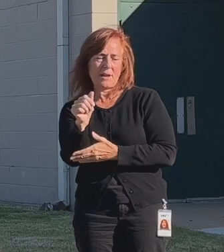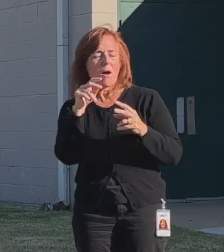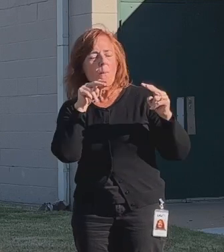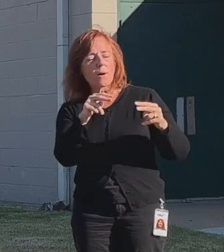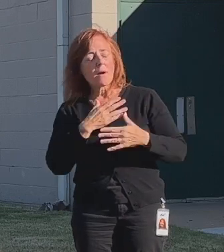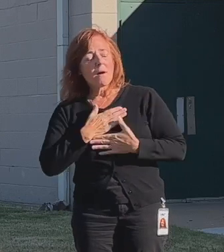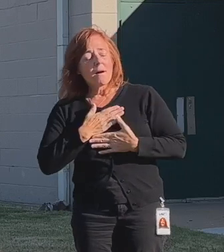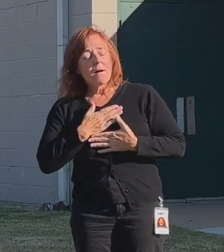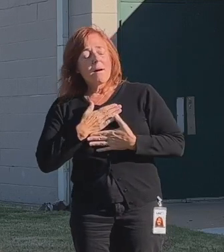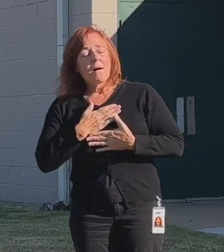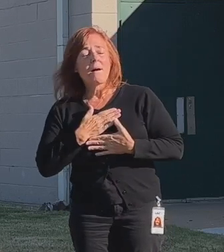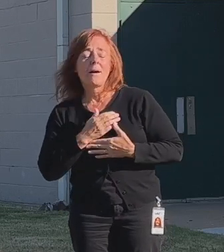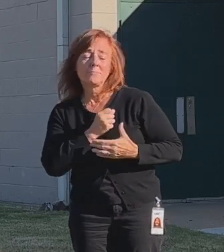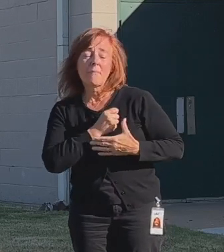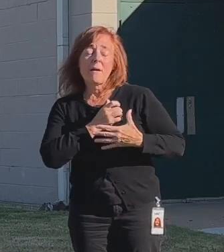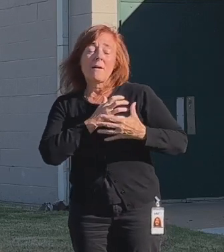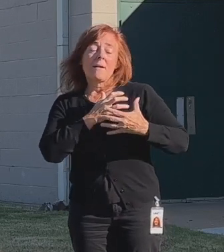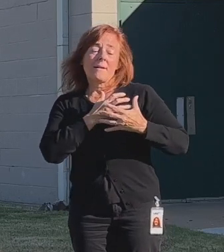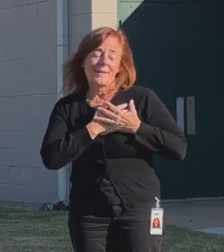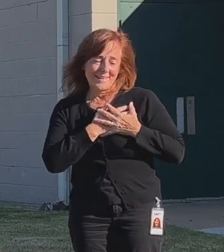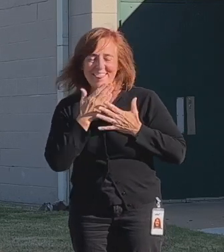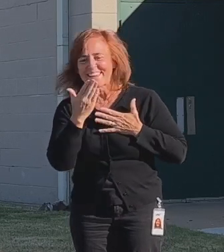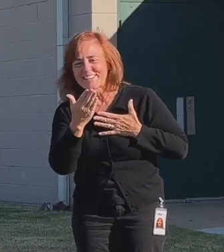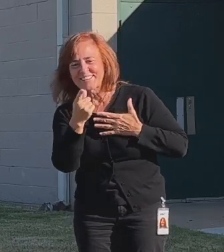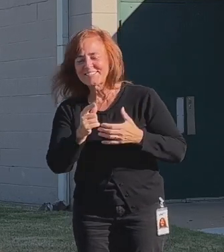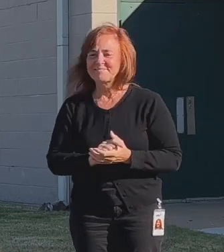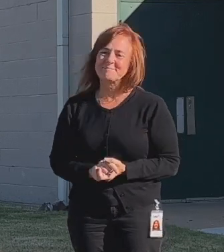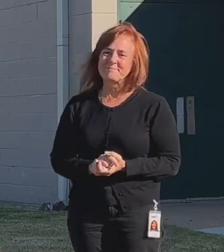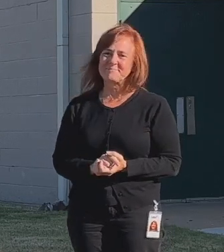watch inclusion take place before your eyes. Thank you.